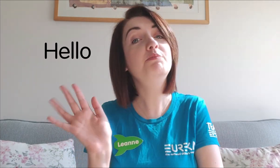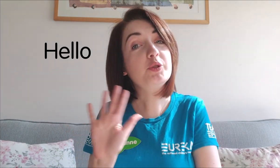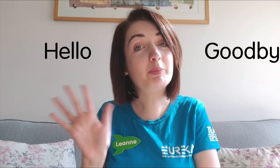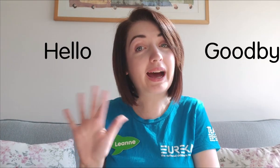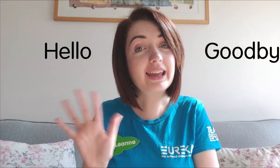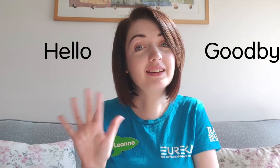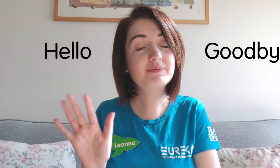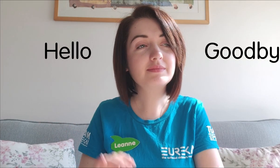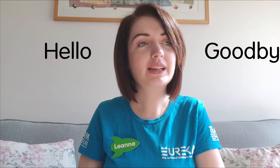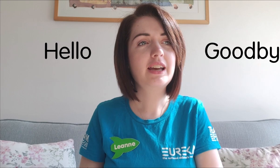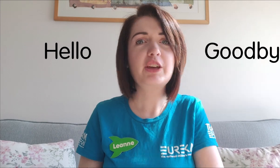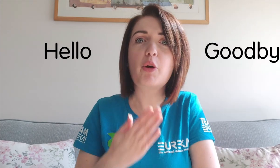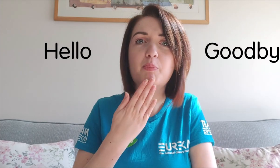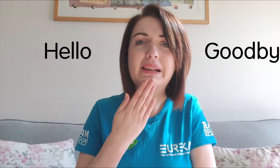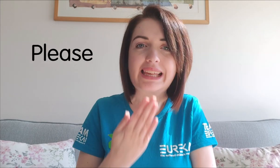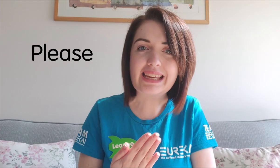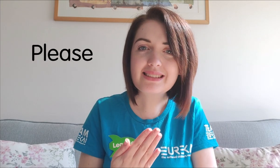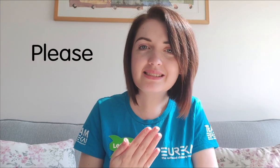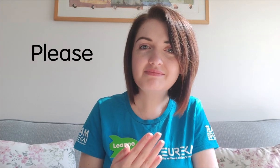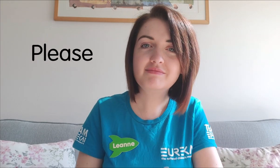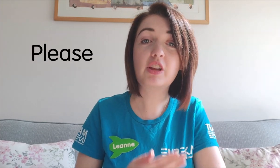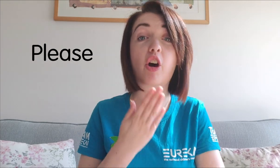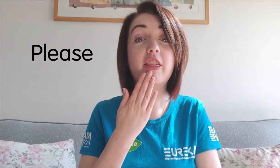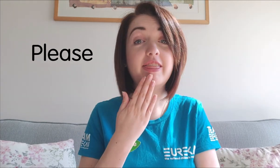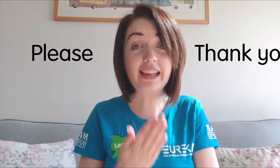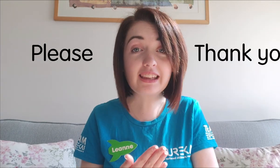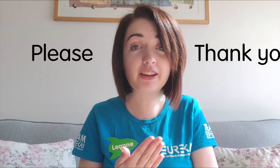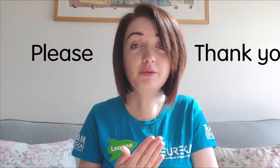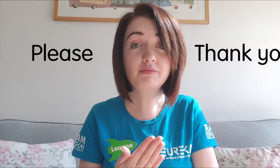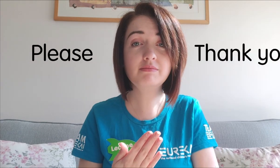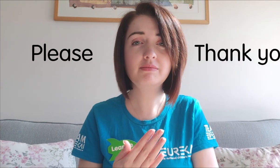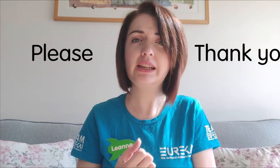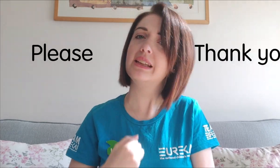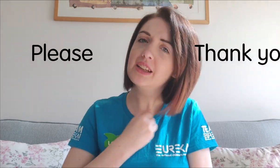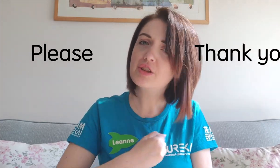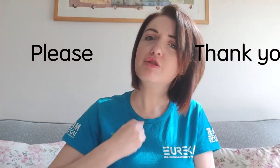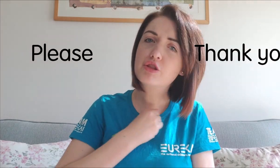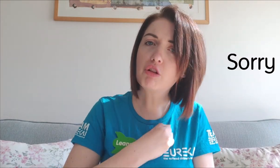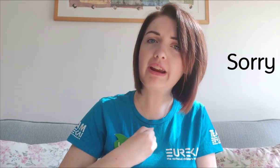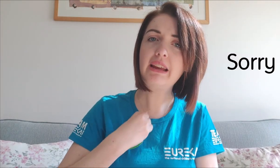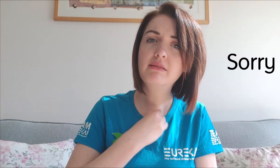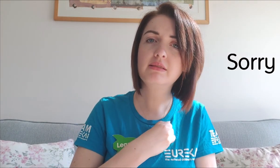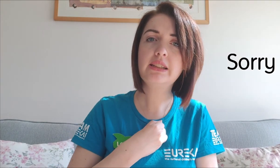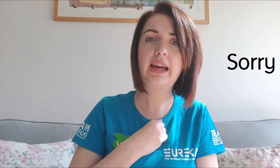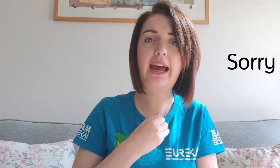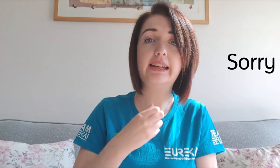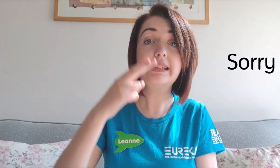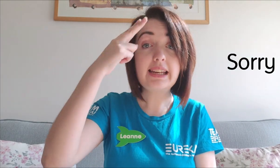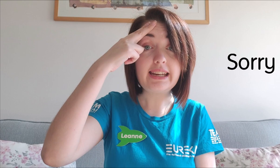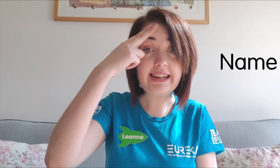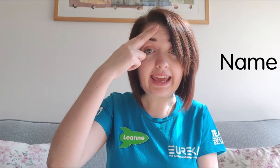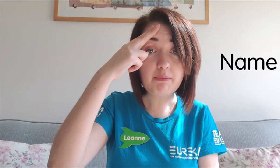goodbye. Please, please, thank you, sorry, and name.